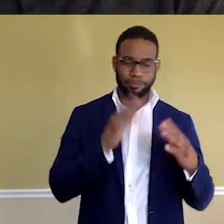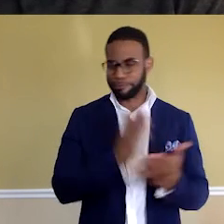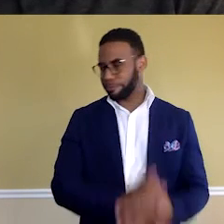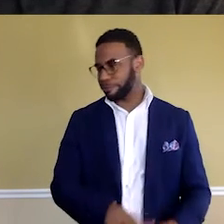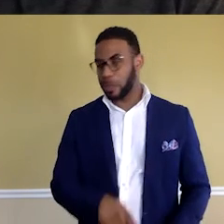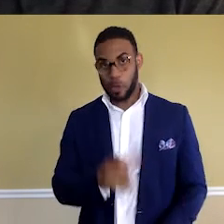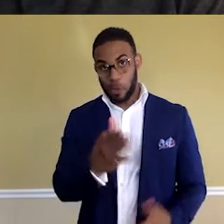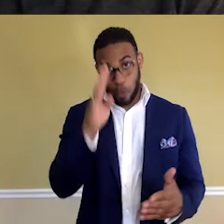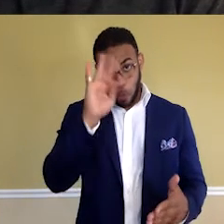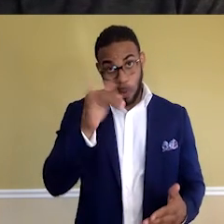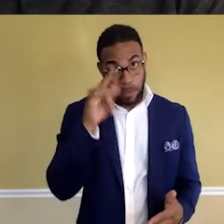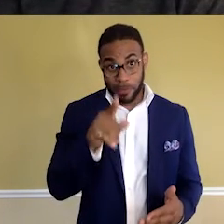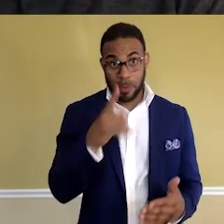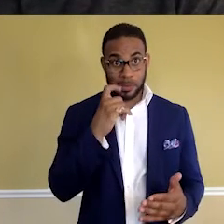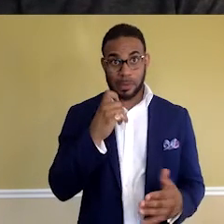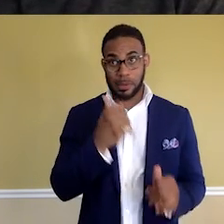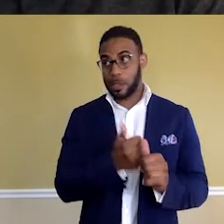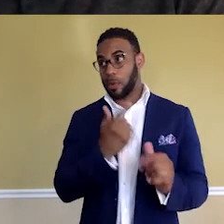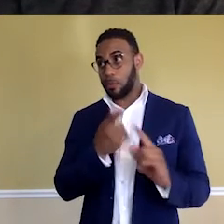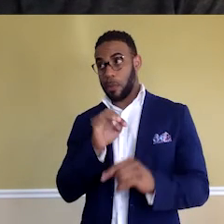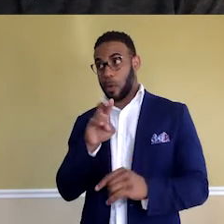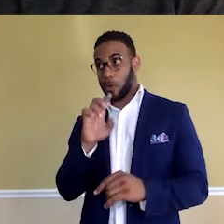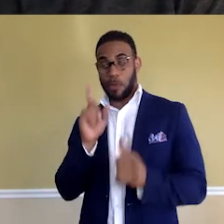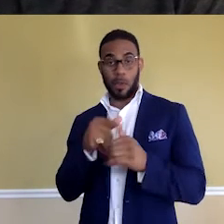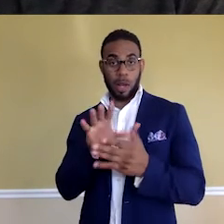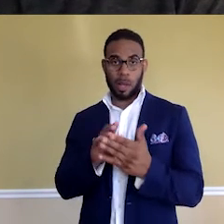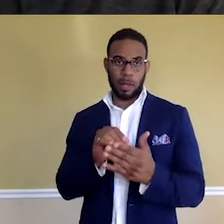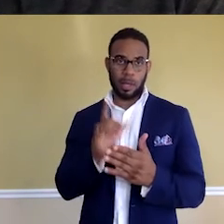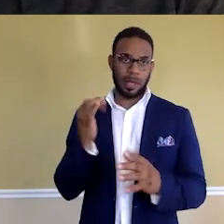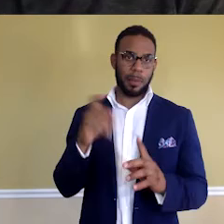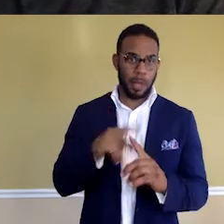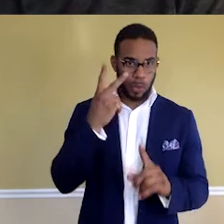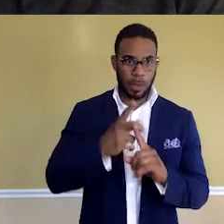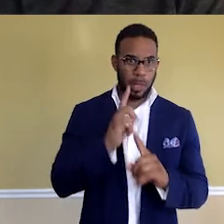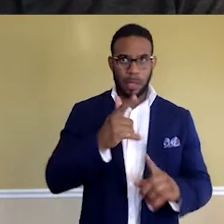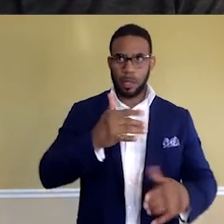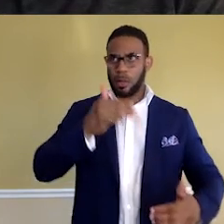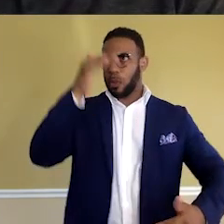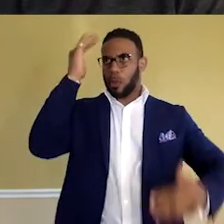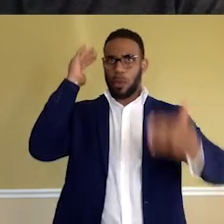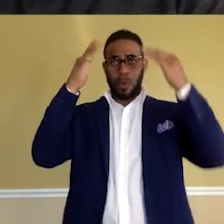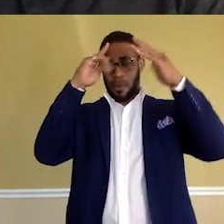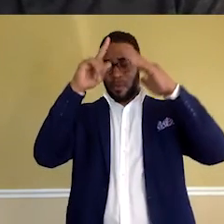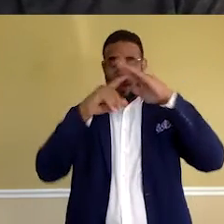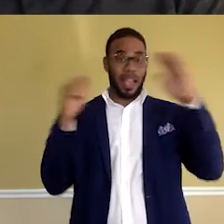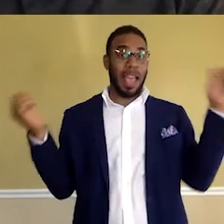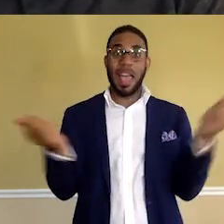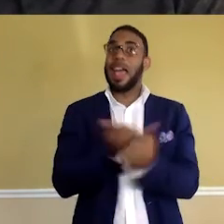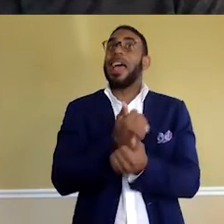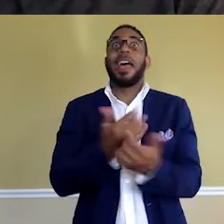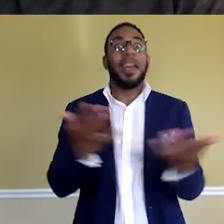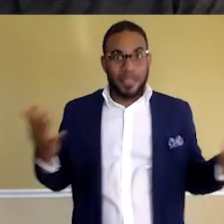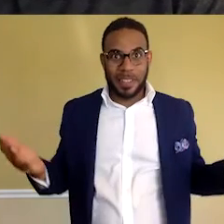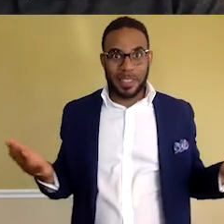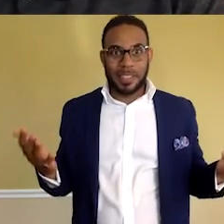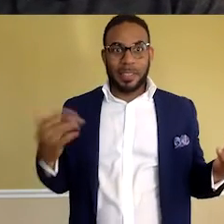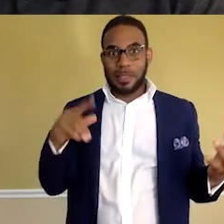probably know if you just get away from coding when you're first learning and then come back two months later, you've forgotten everything. You're at square zero.